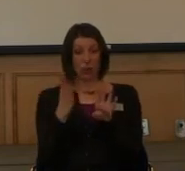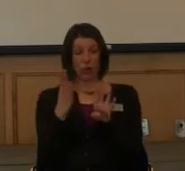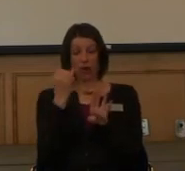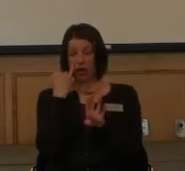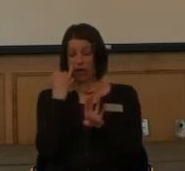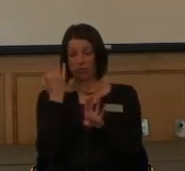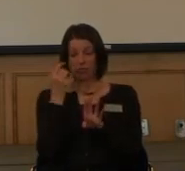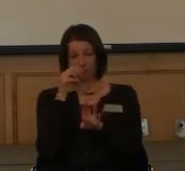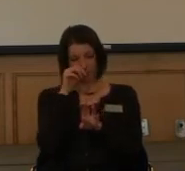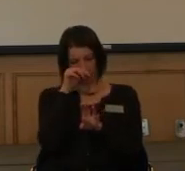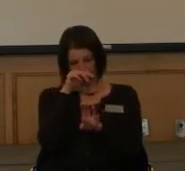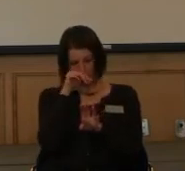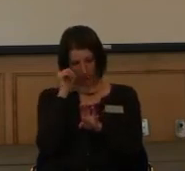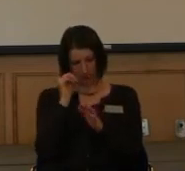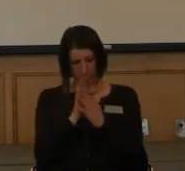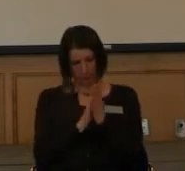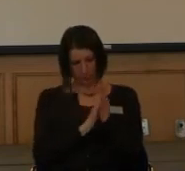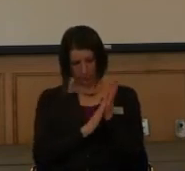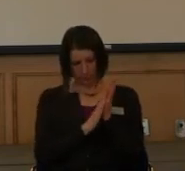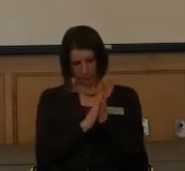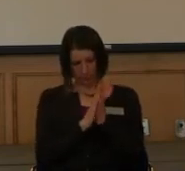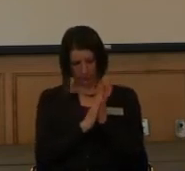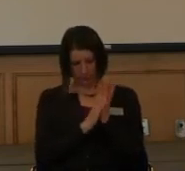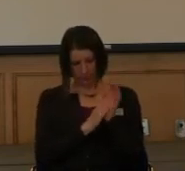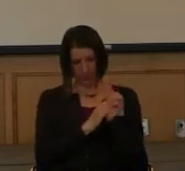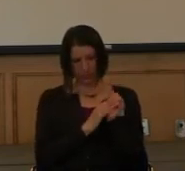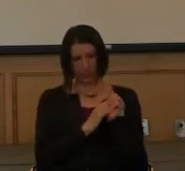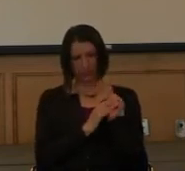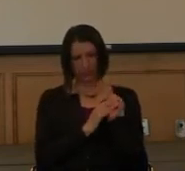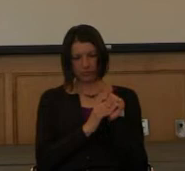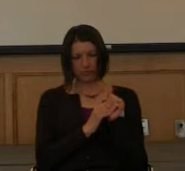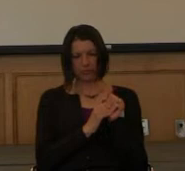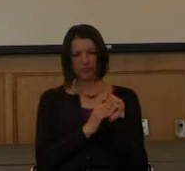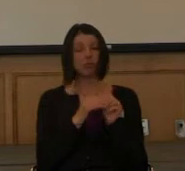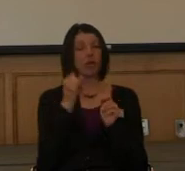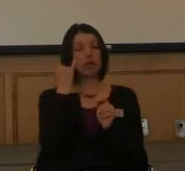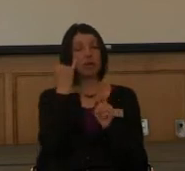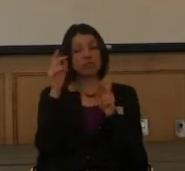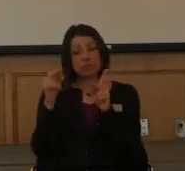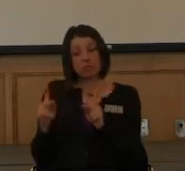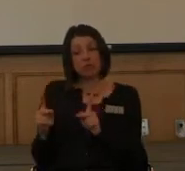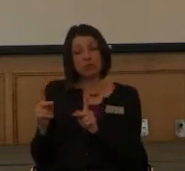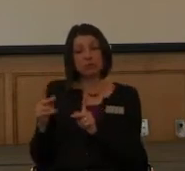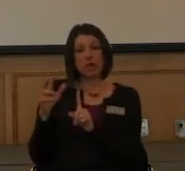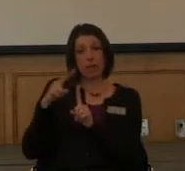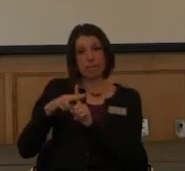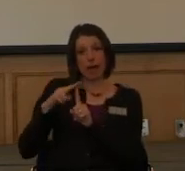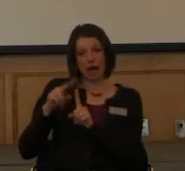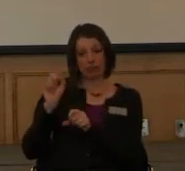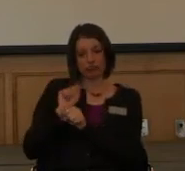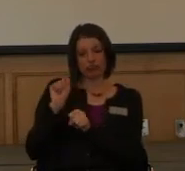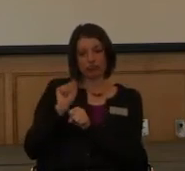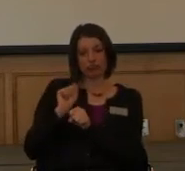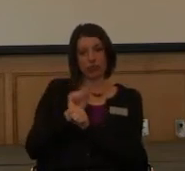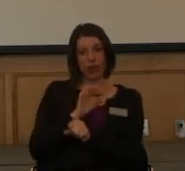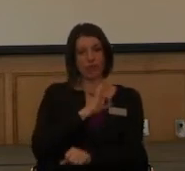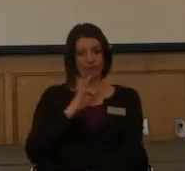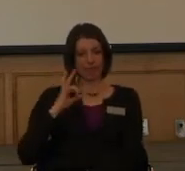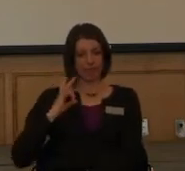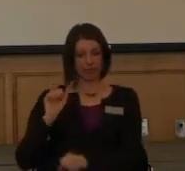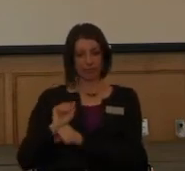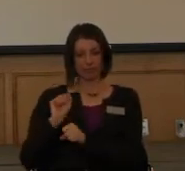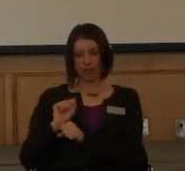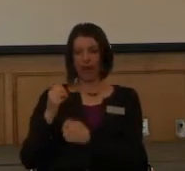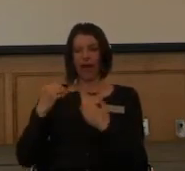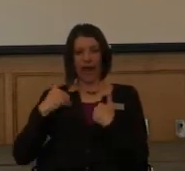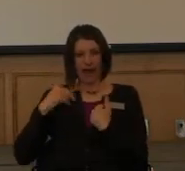somebody who was a, maybe somebody who was applying for a faculty job. That might have a disability like myself.